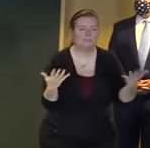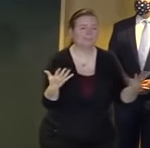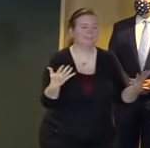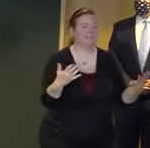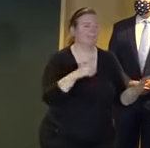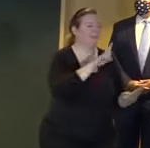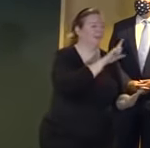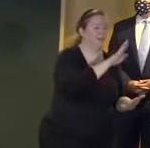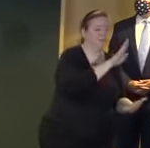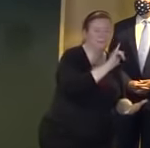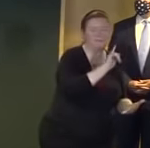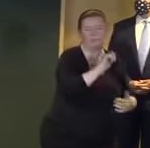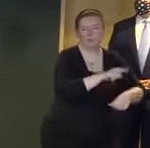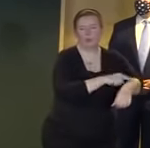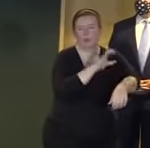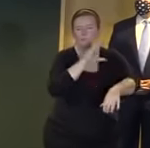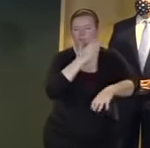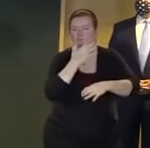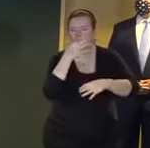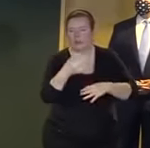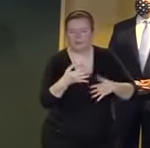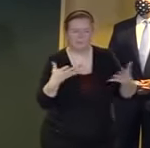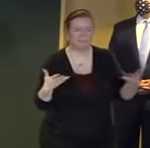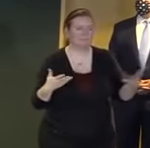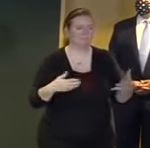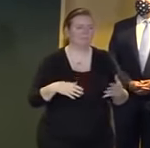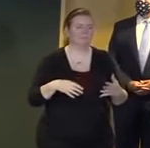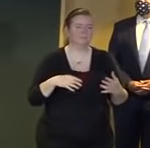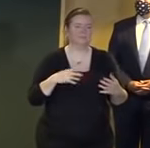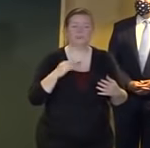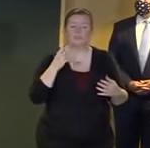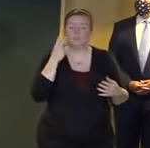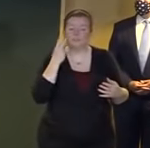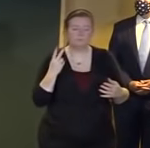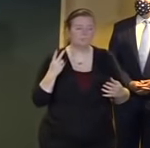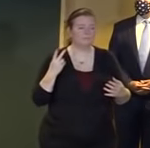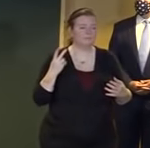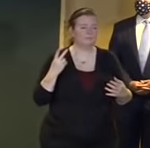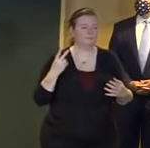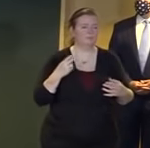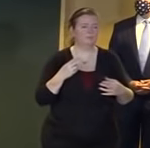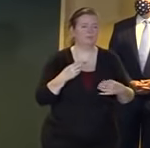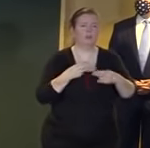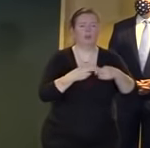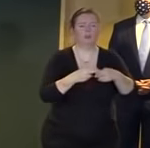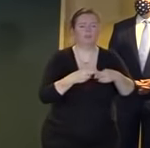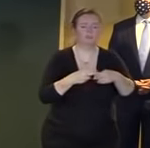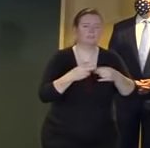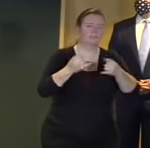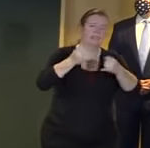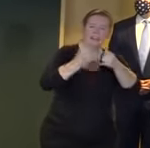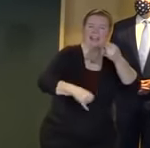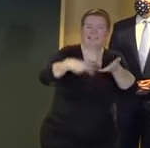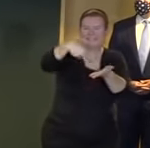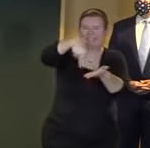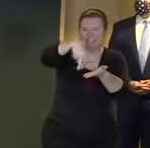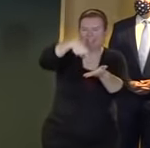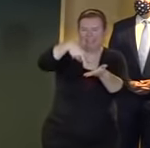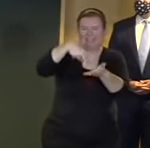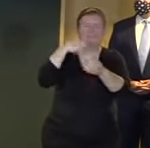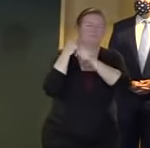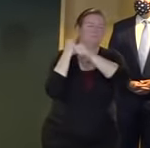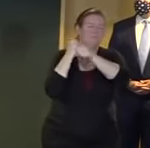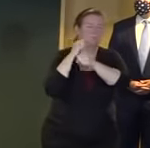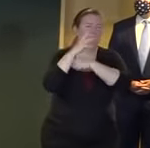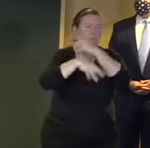if you look at the last dance um the baseball series admittedly which was all inside